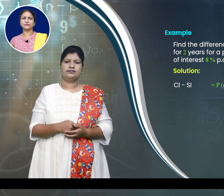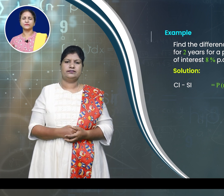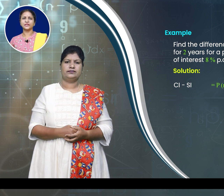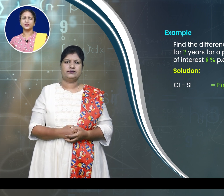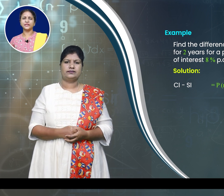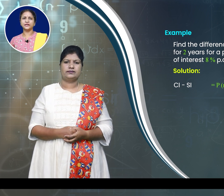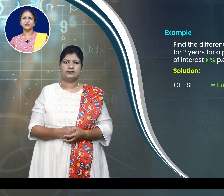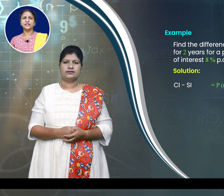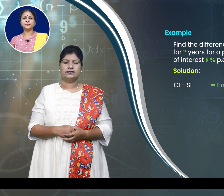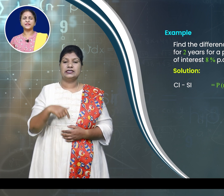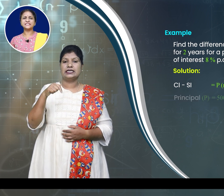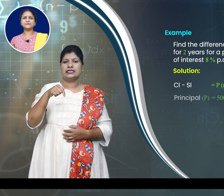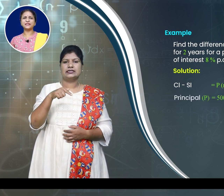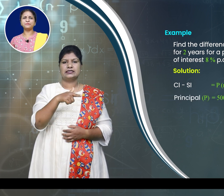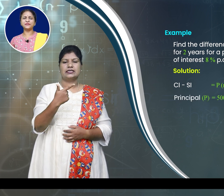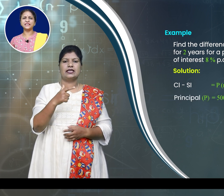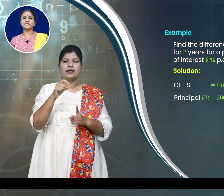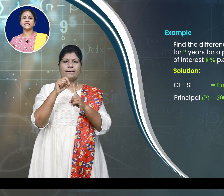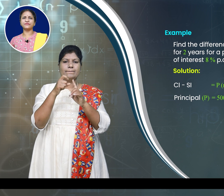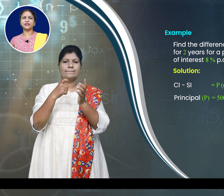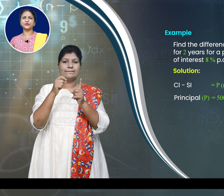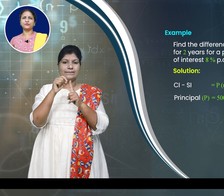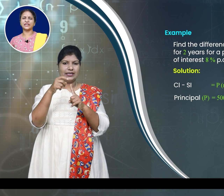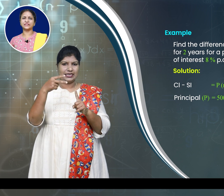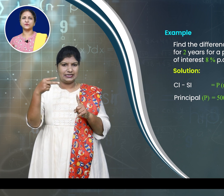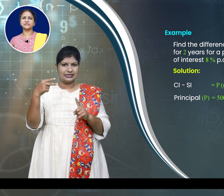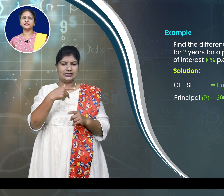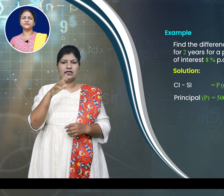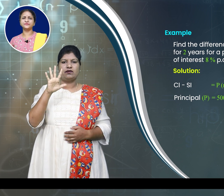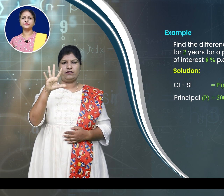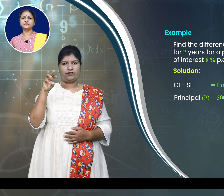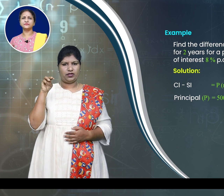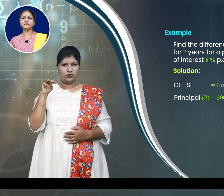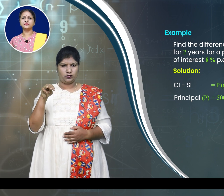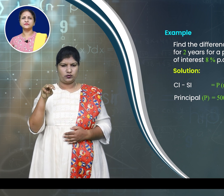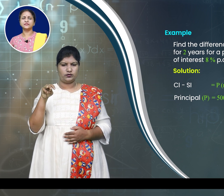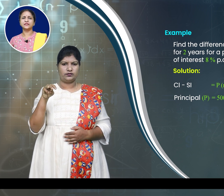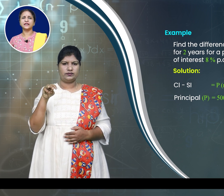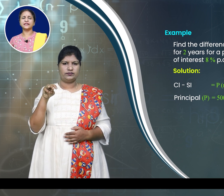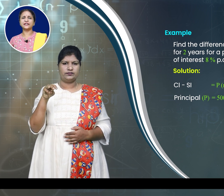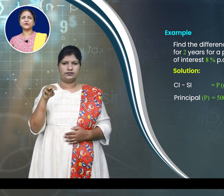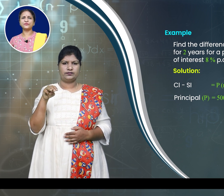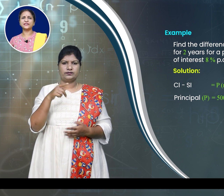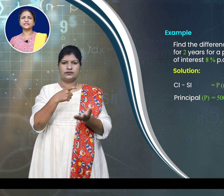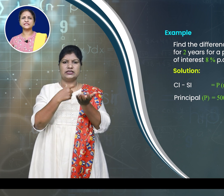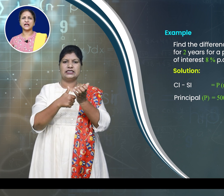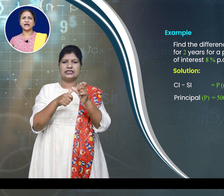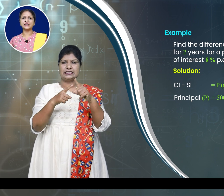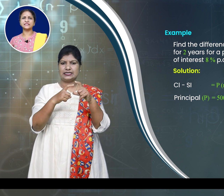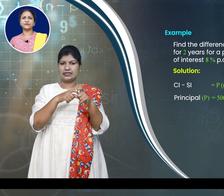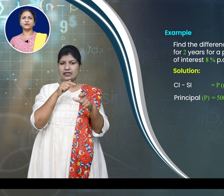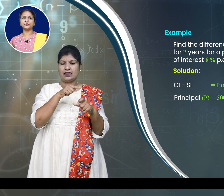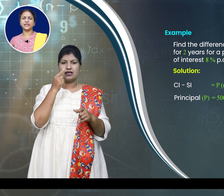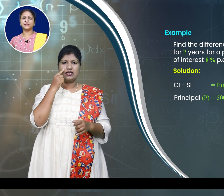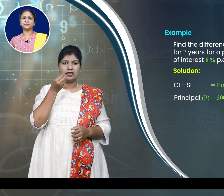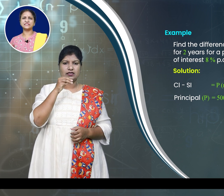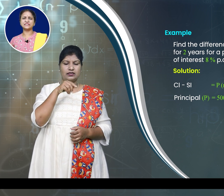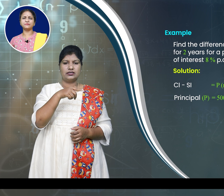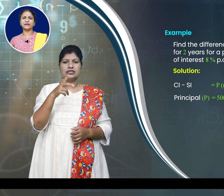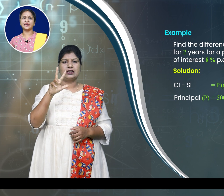Here principle P is equal to 5000, rate of interest R is equal to 8 percent per